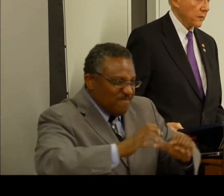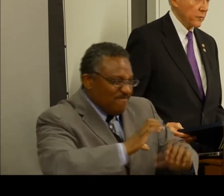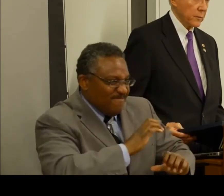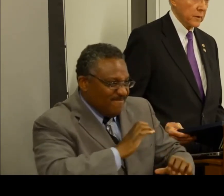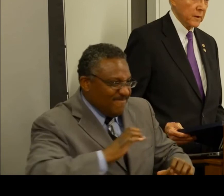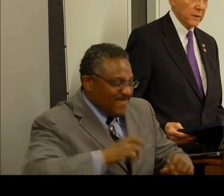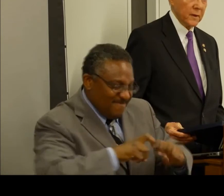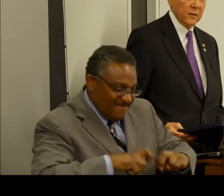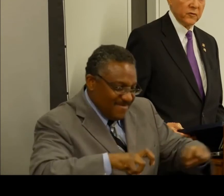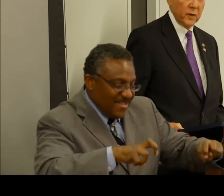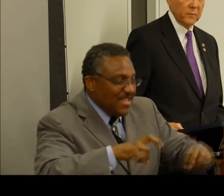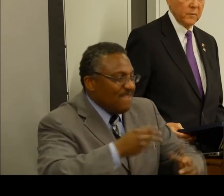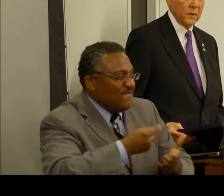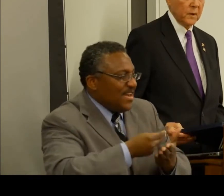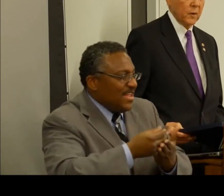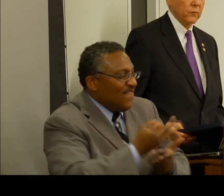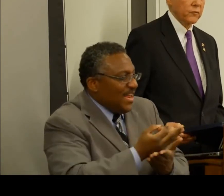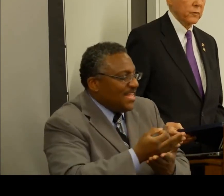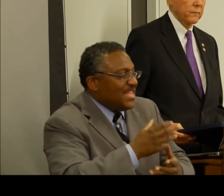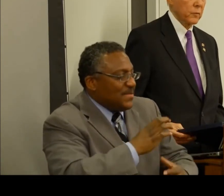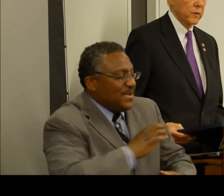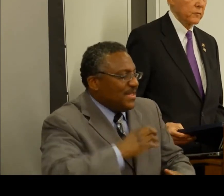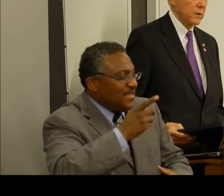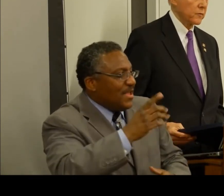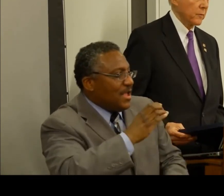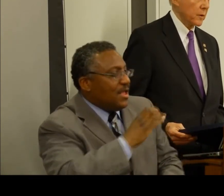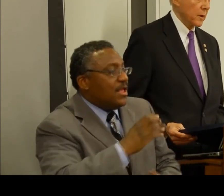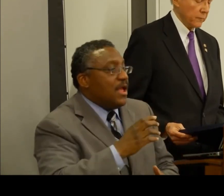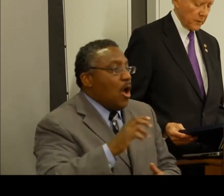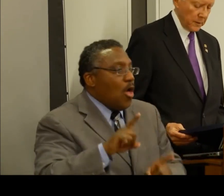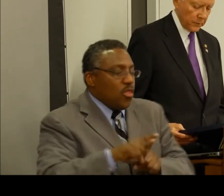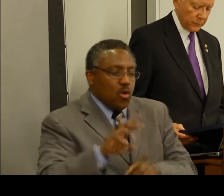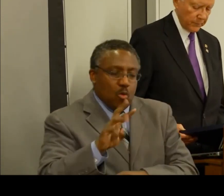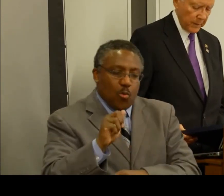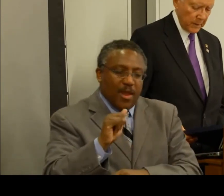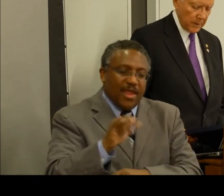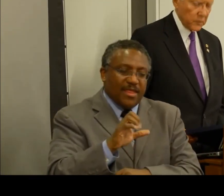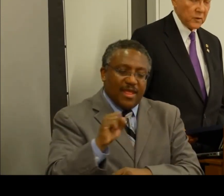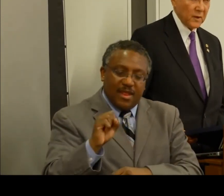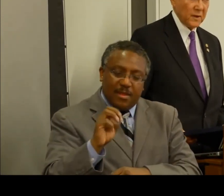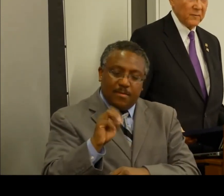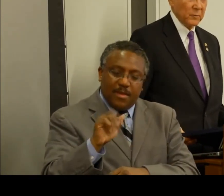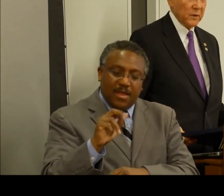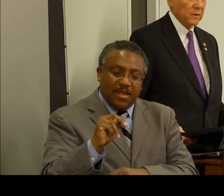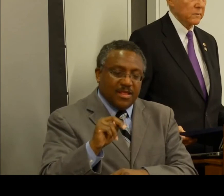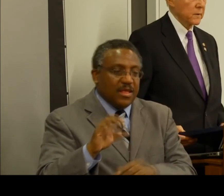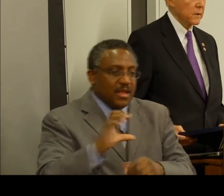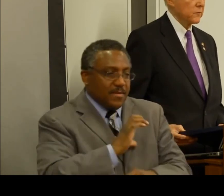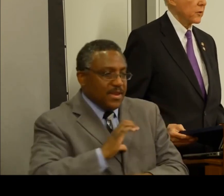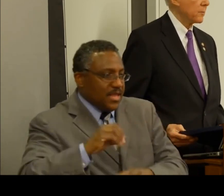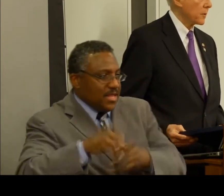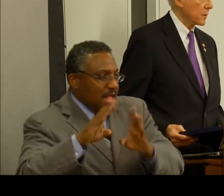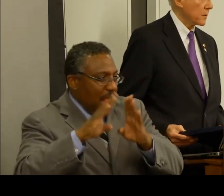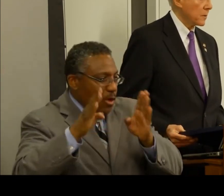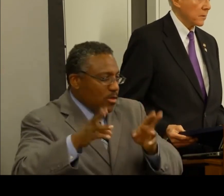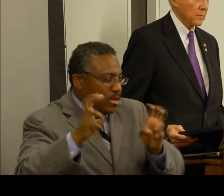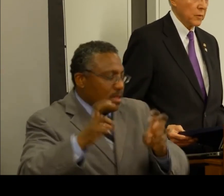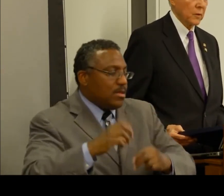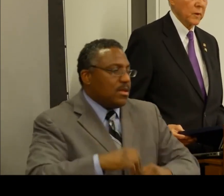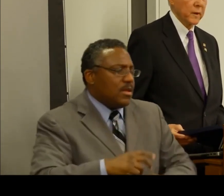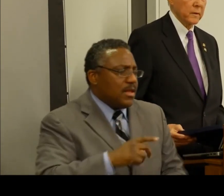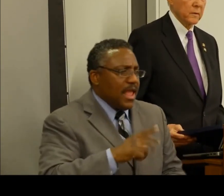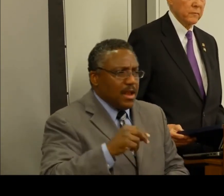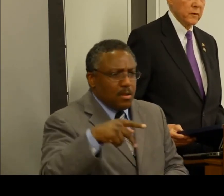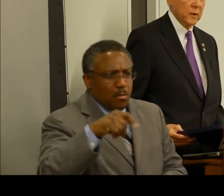on the Finance Committee. And I think the same holds true of the Ways and Means Committee over in the House. And you could not have a better chairman than